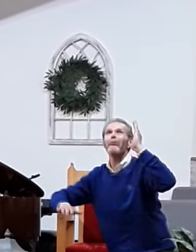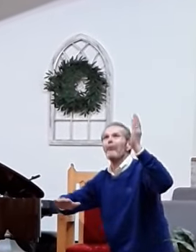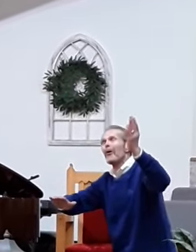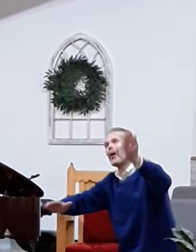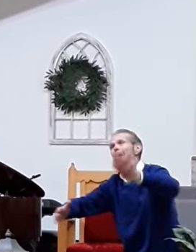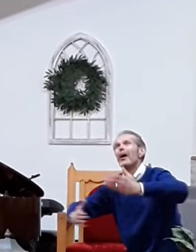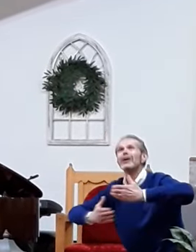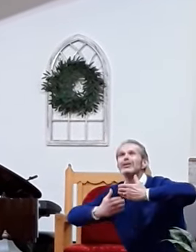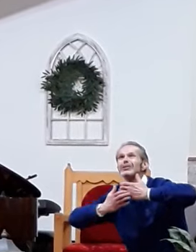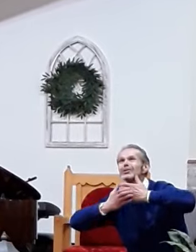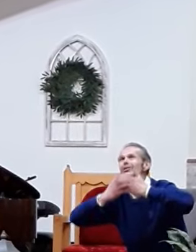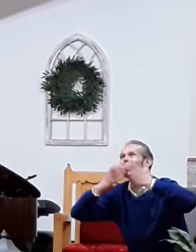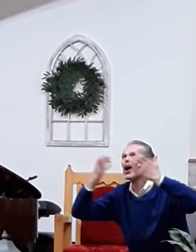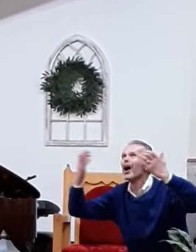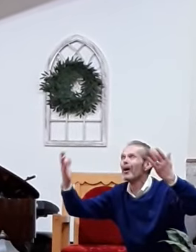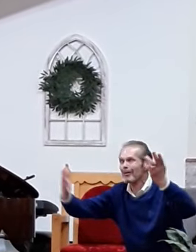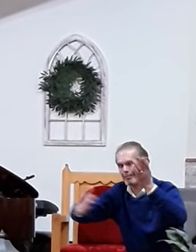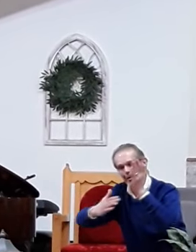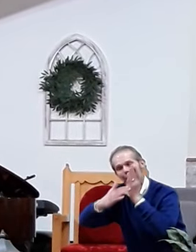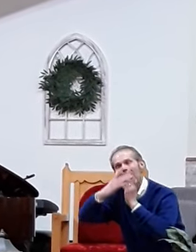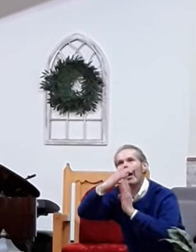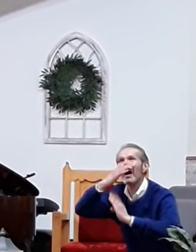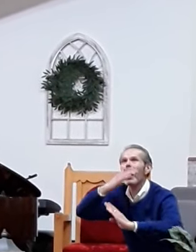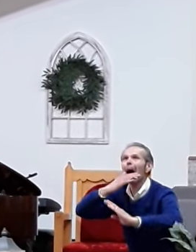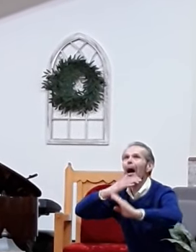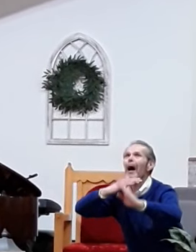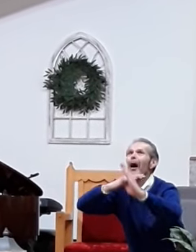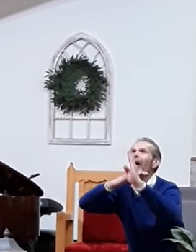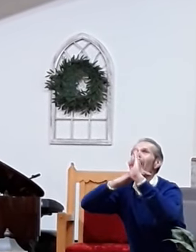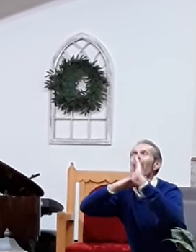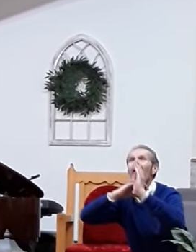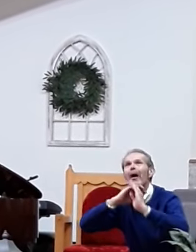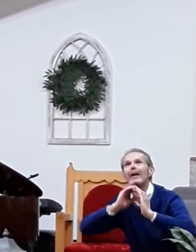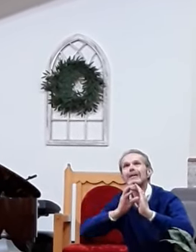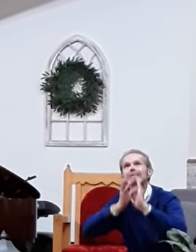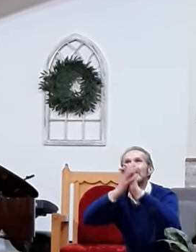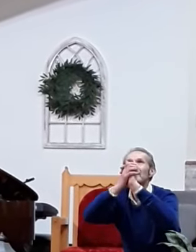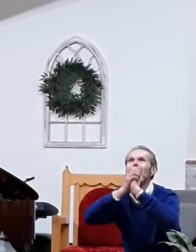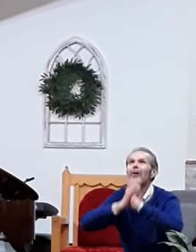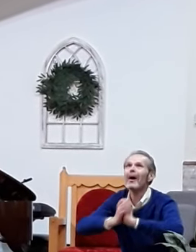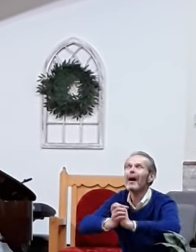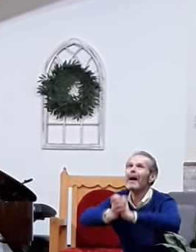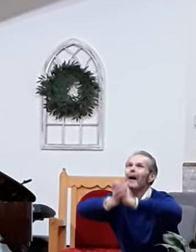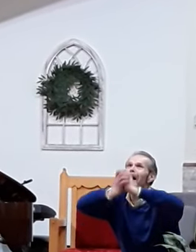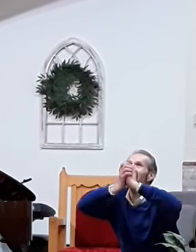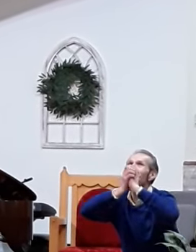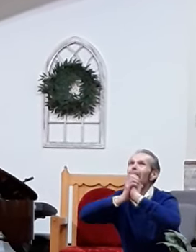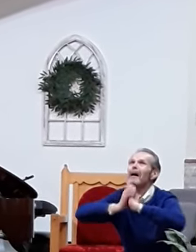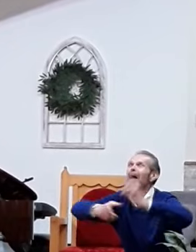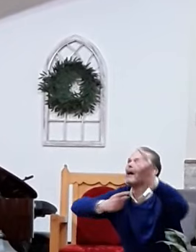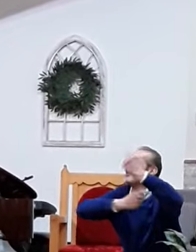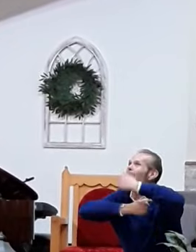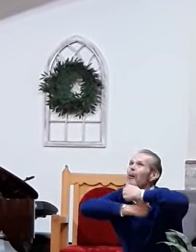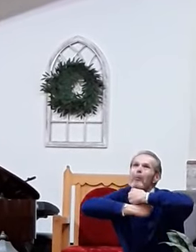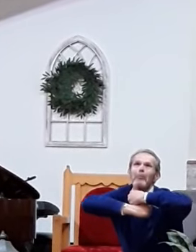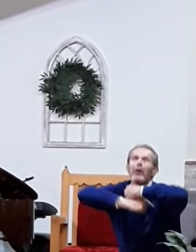with humble adornation. And then